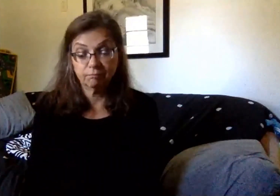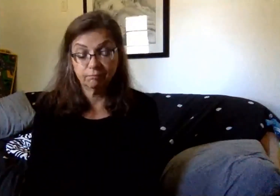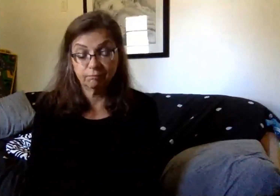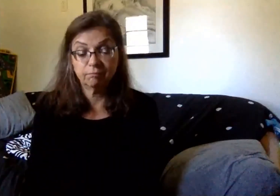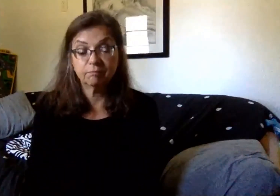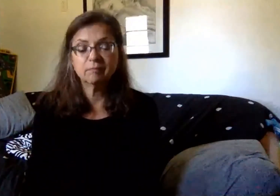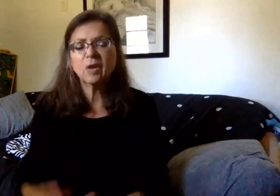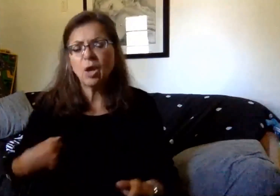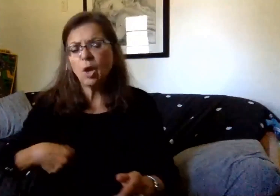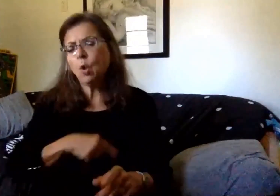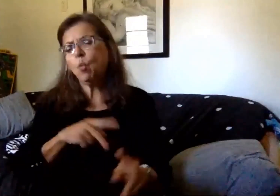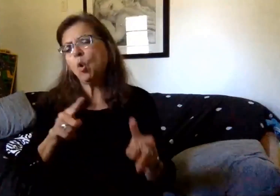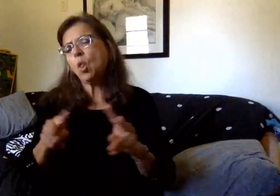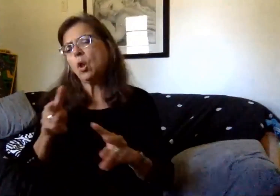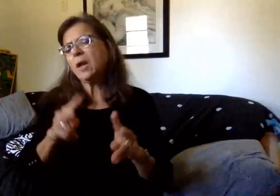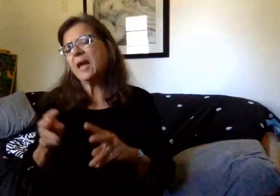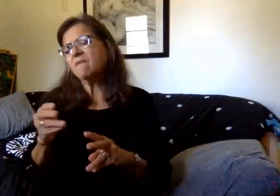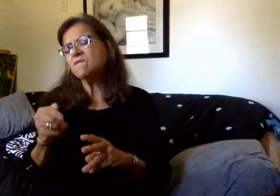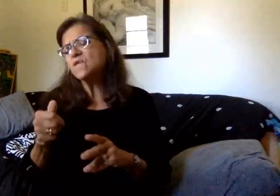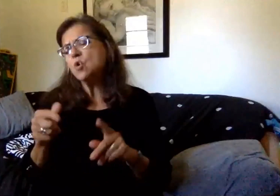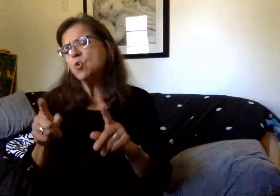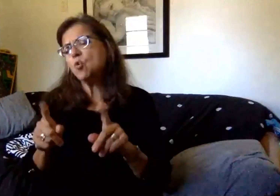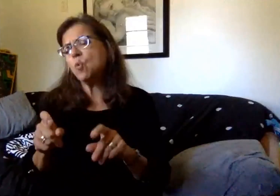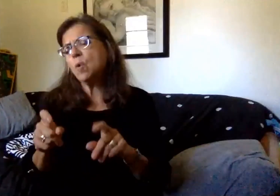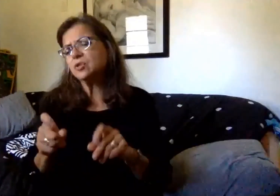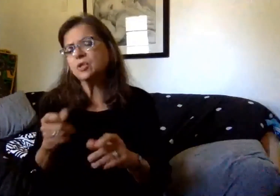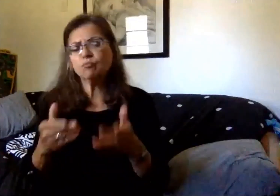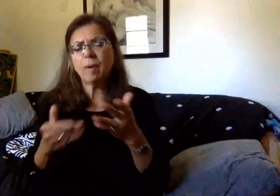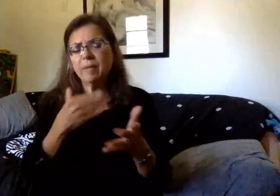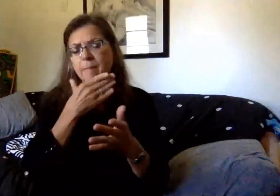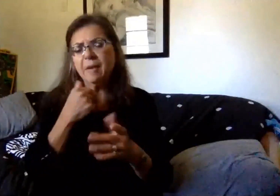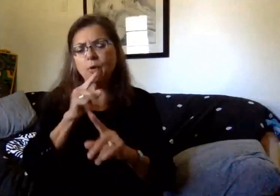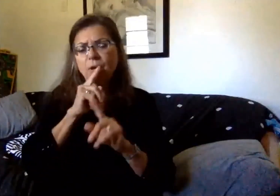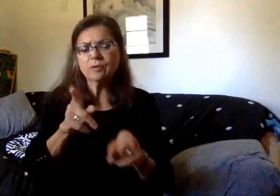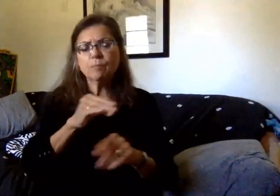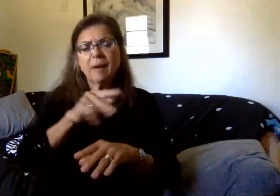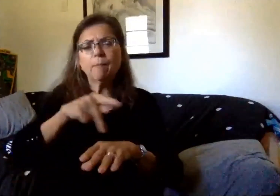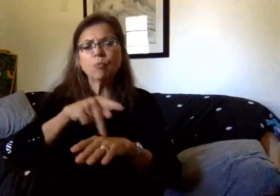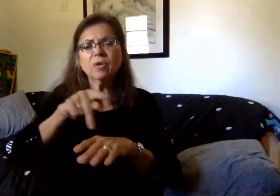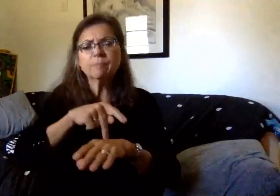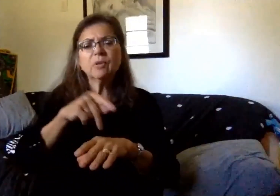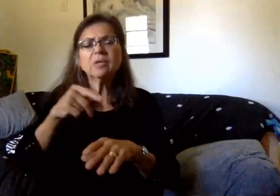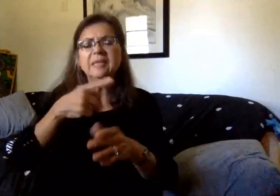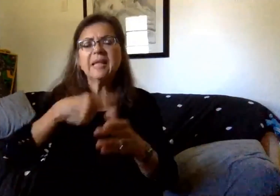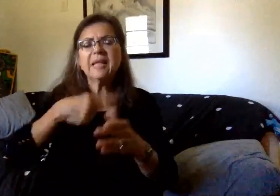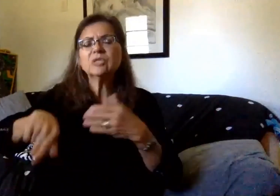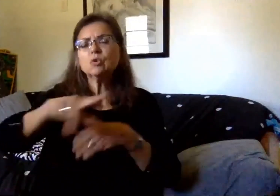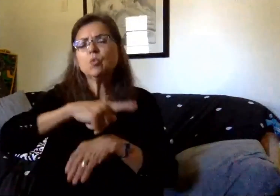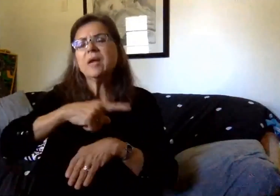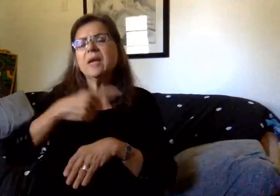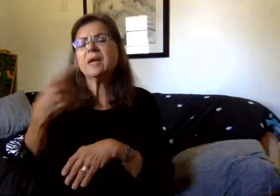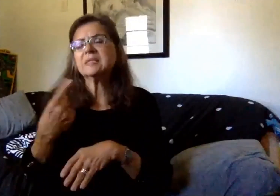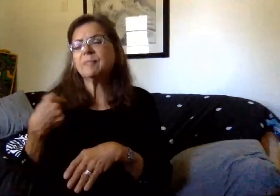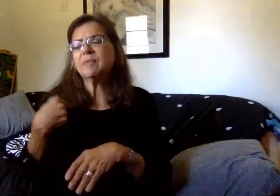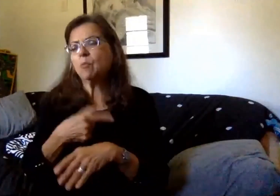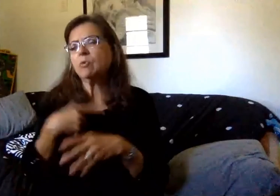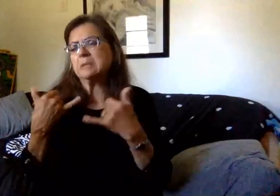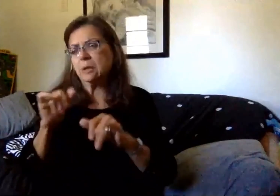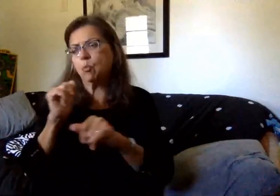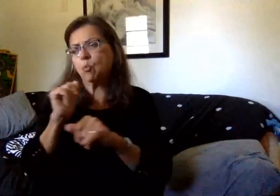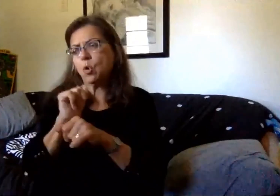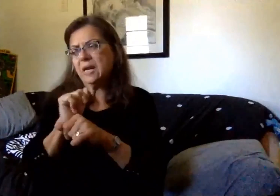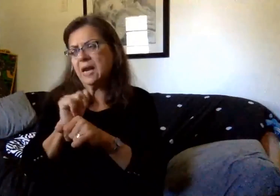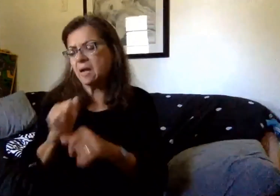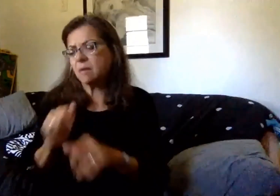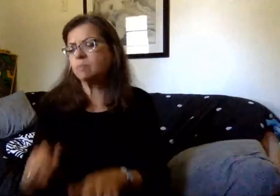We're looking at a few questions here that are probably going be better answered by the principals next week because there's just some things we're working on with them. So